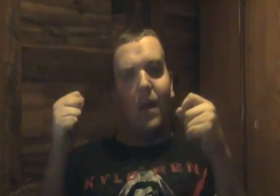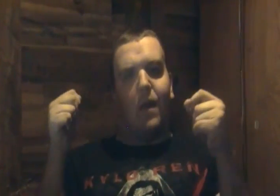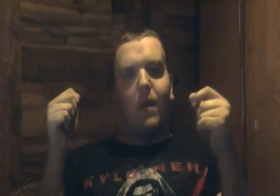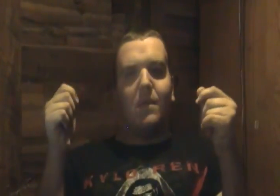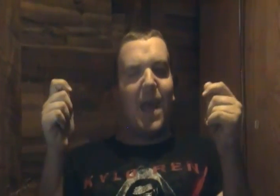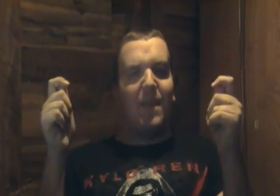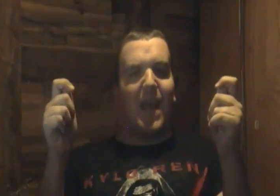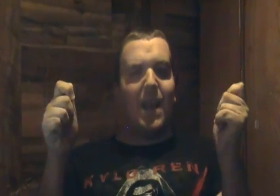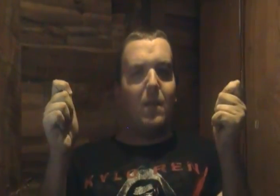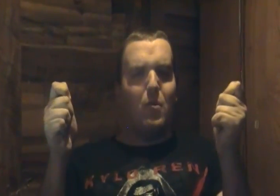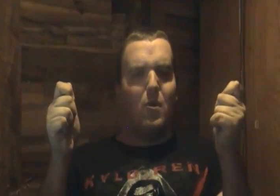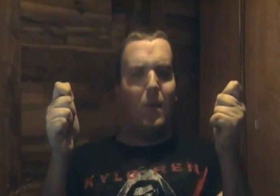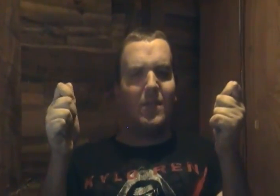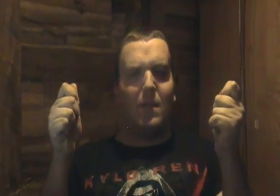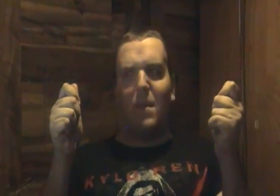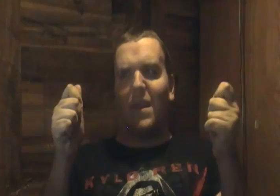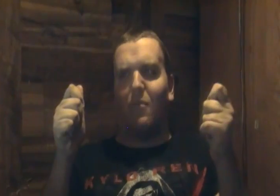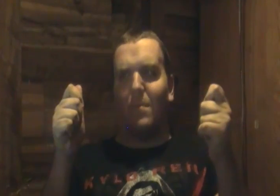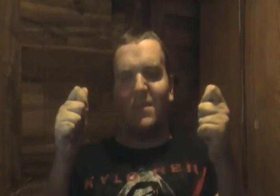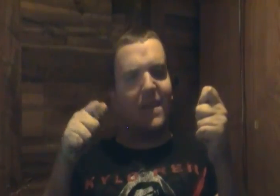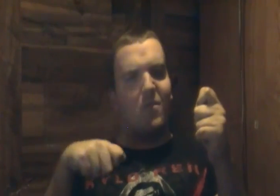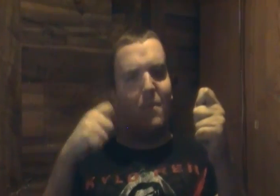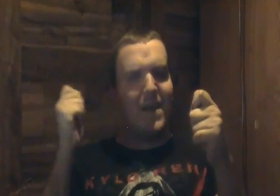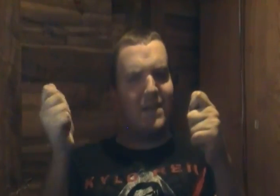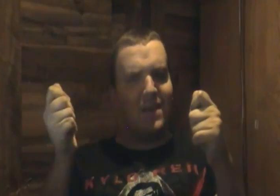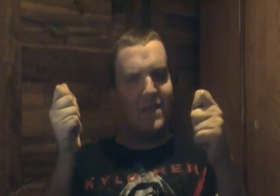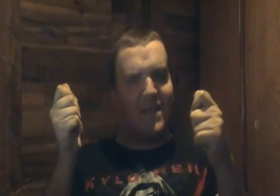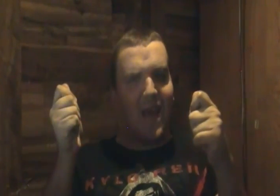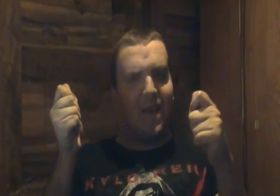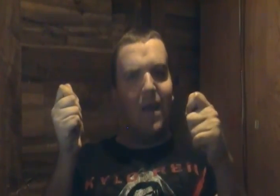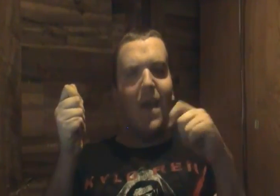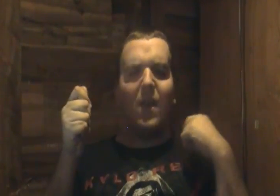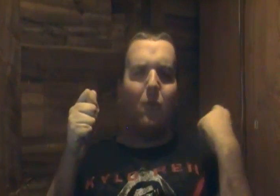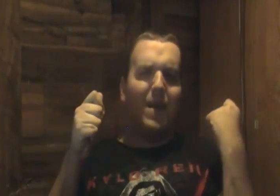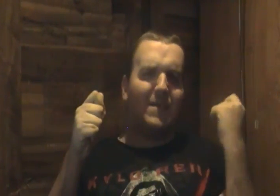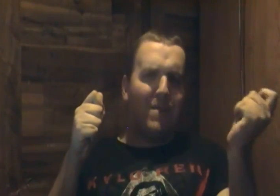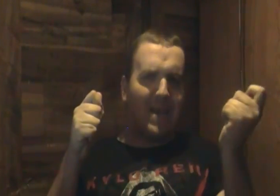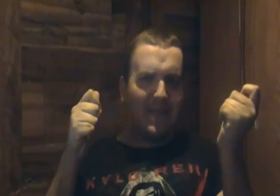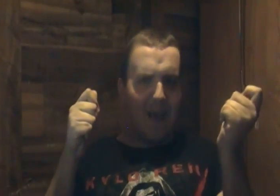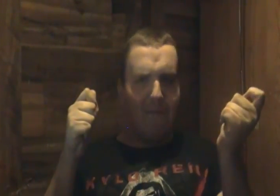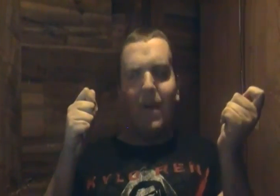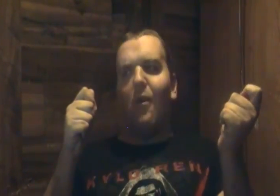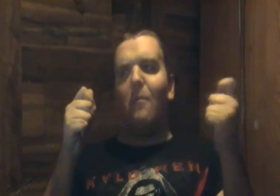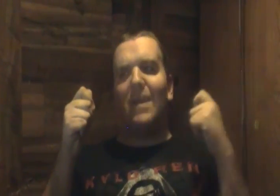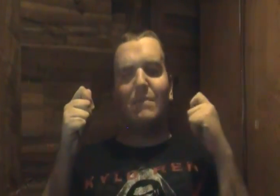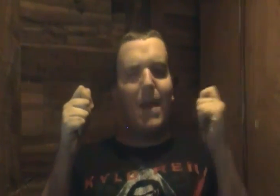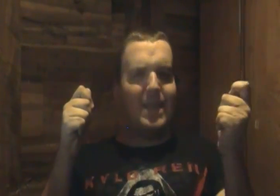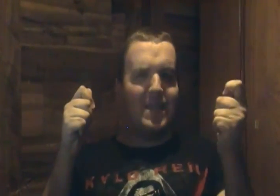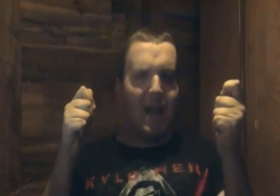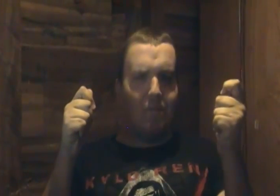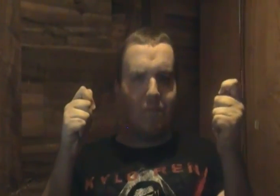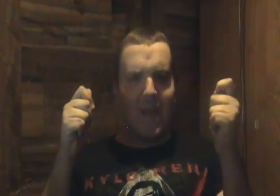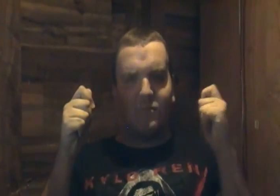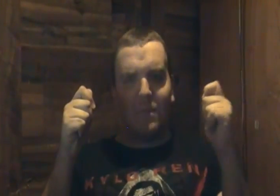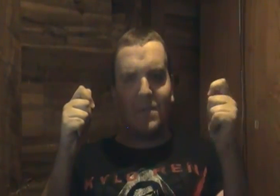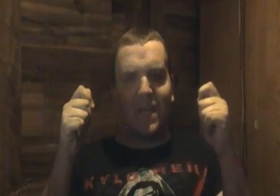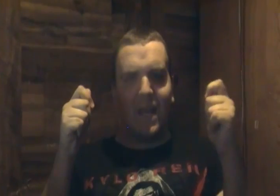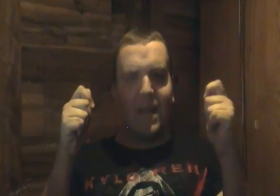that they got the two parts of the pendant represents Olmec's good side and Olmec's bad side Olmec's bad side is represented